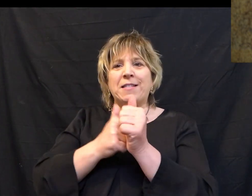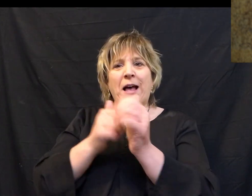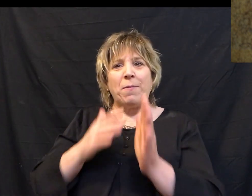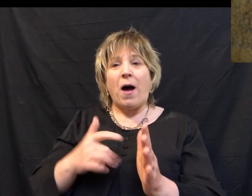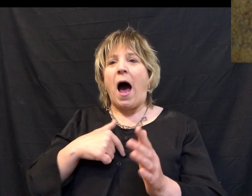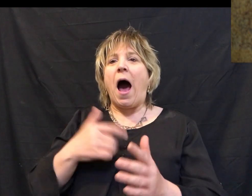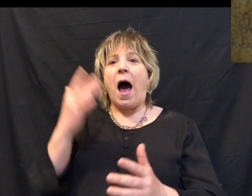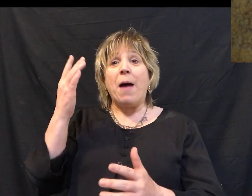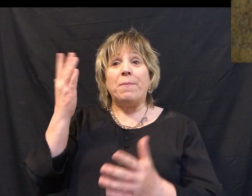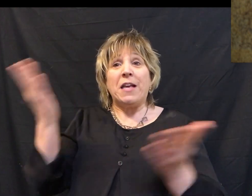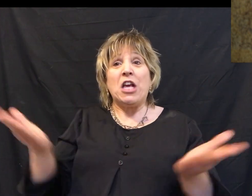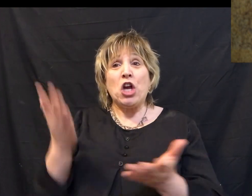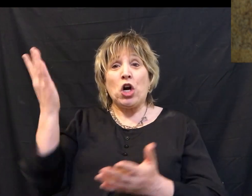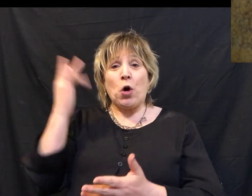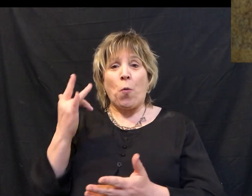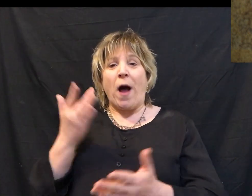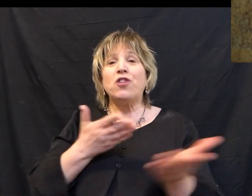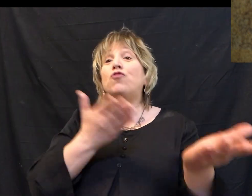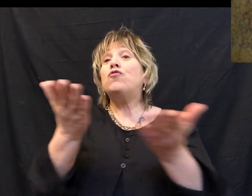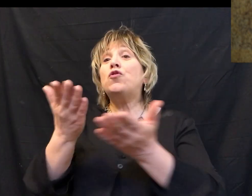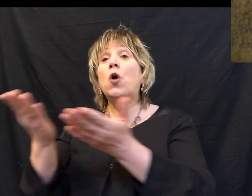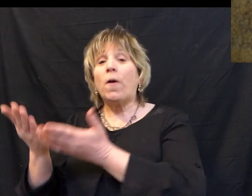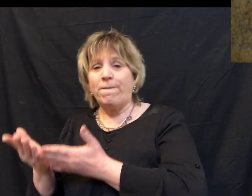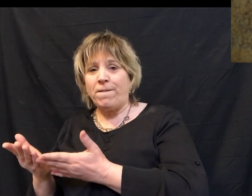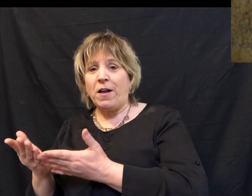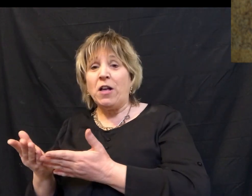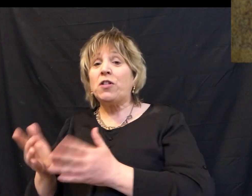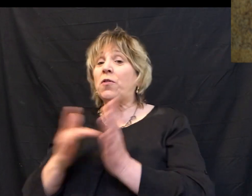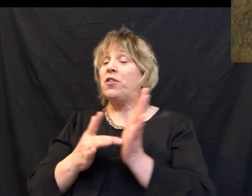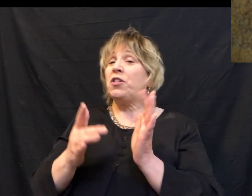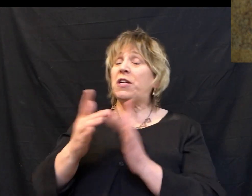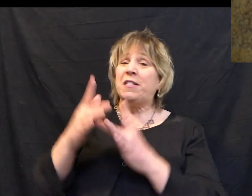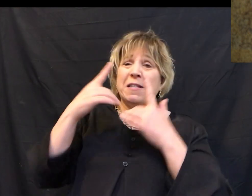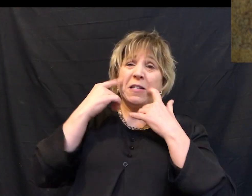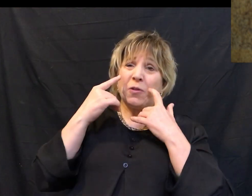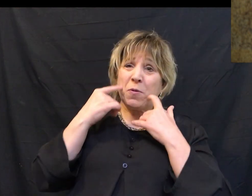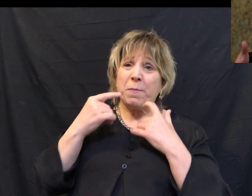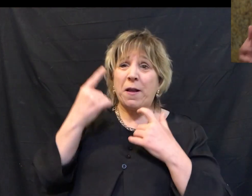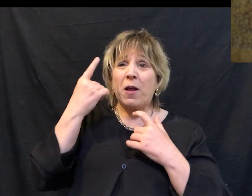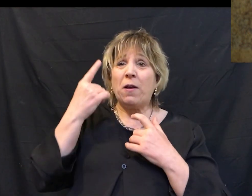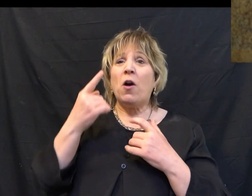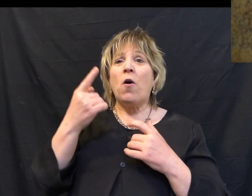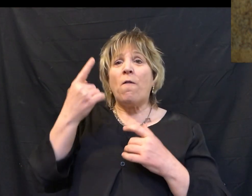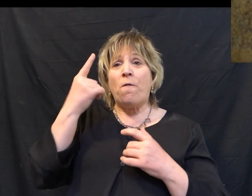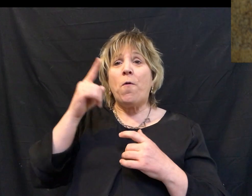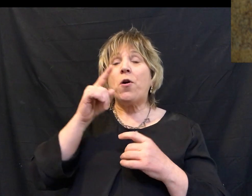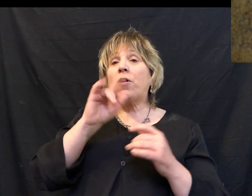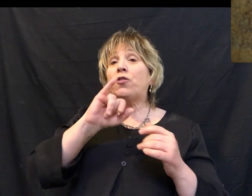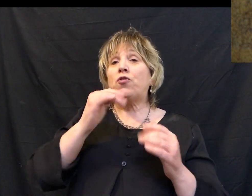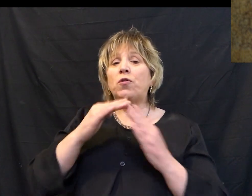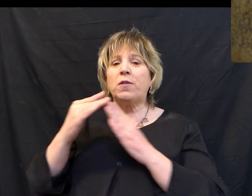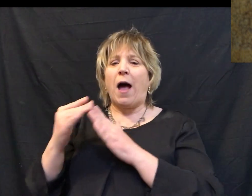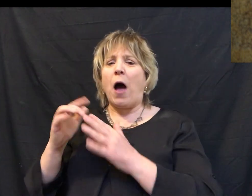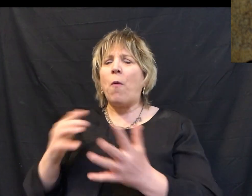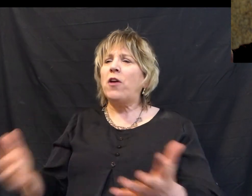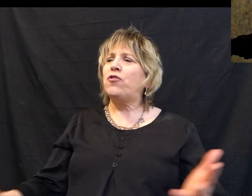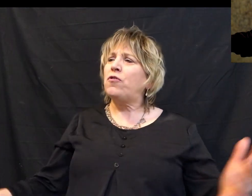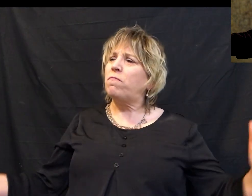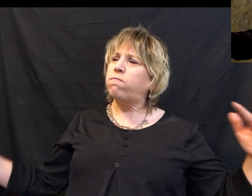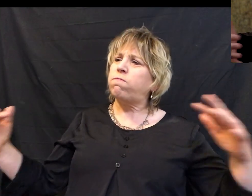disciples that I have come to serve you. And so when Jesus is weeping over Jerusalem, he's saying, I wanted to